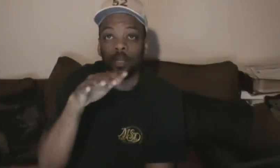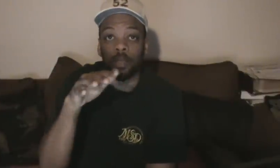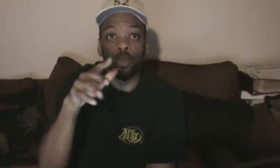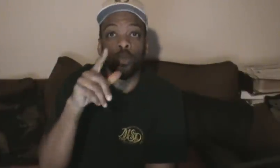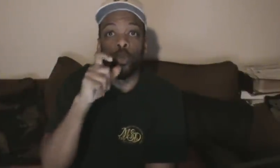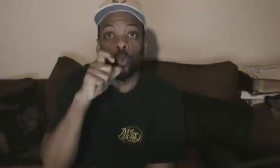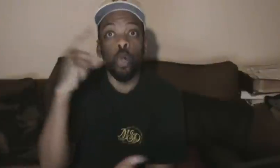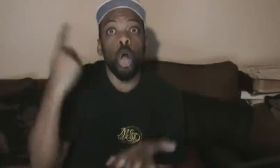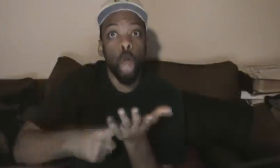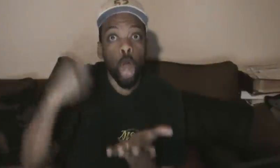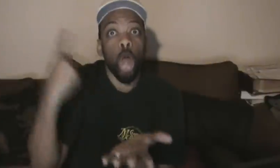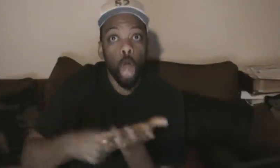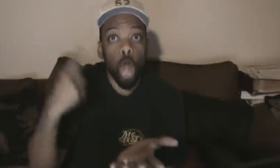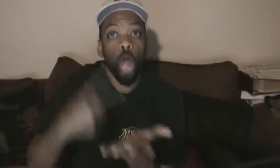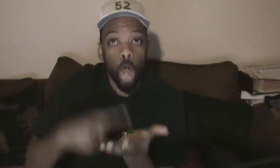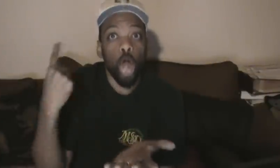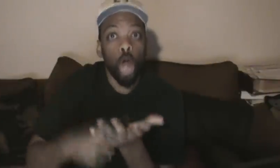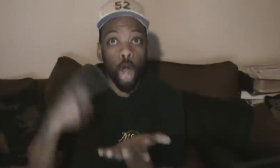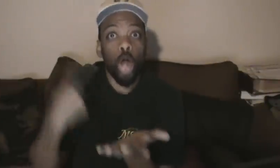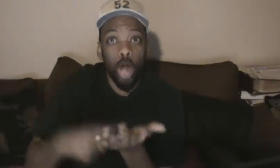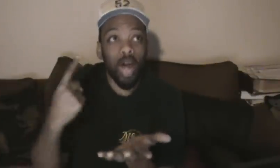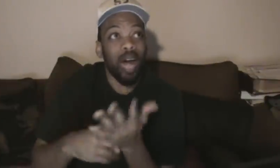855-258-1055 today.